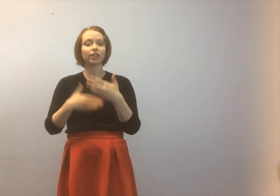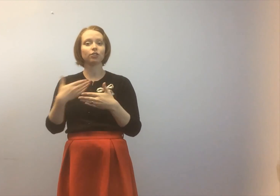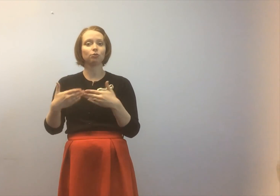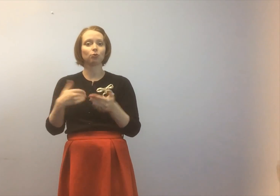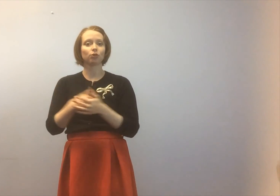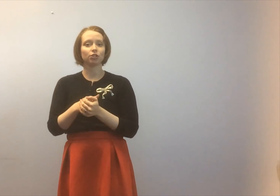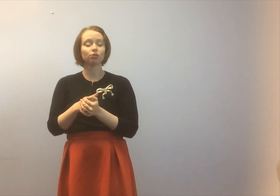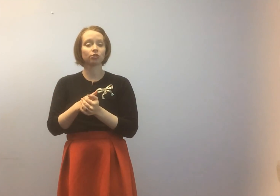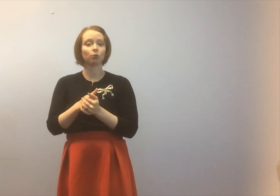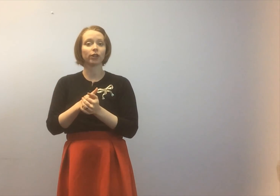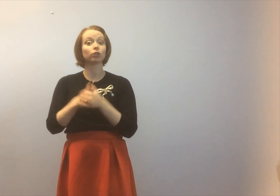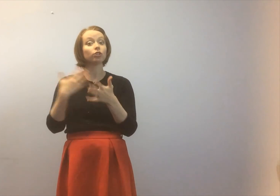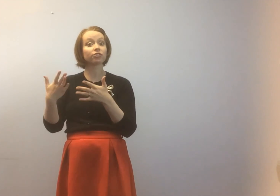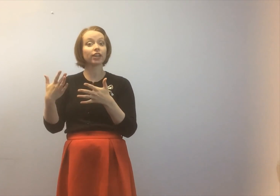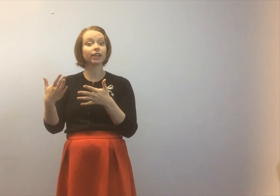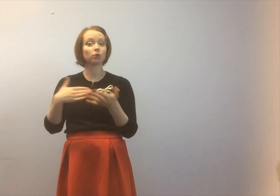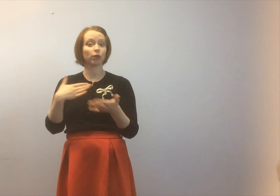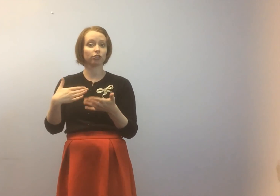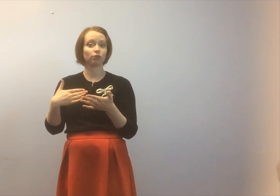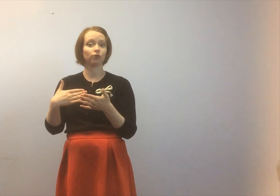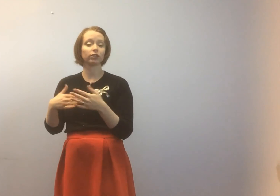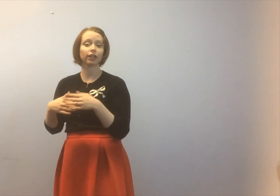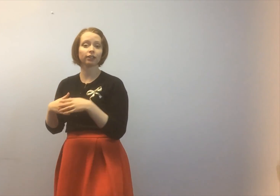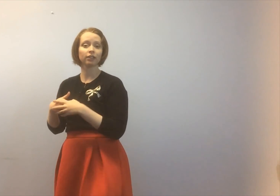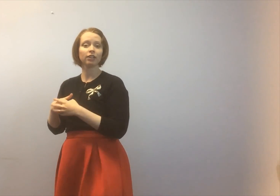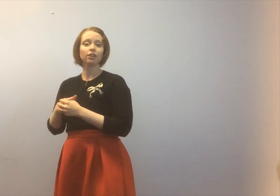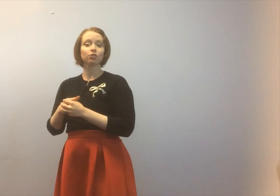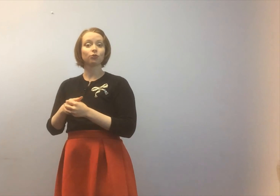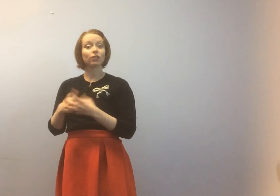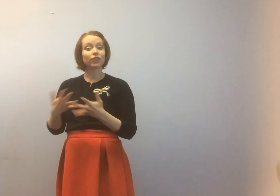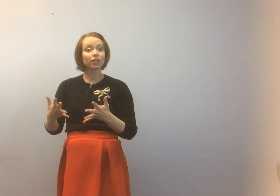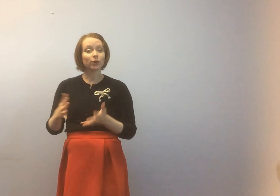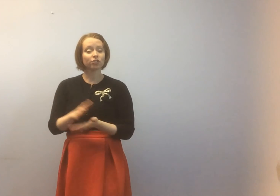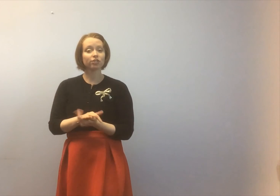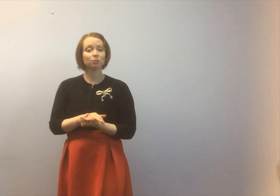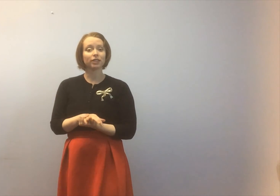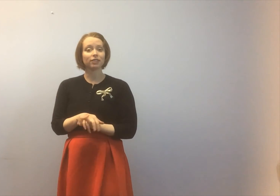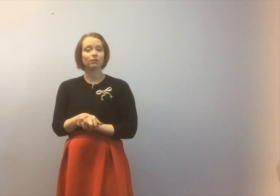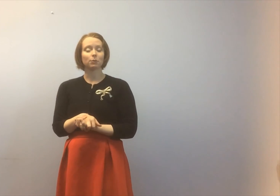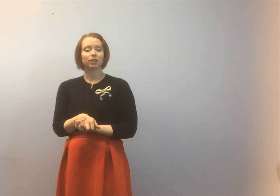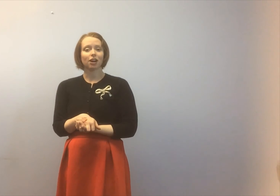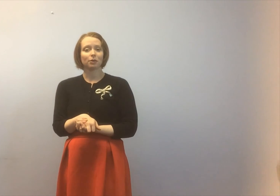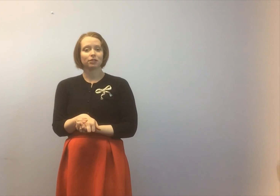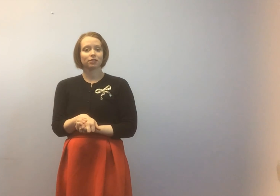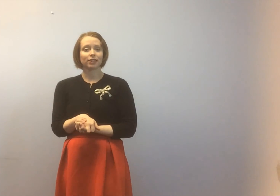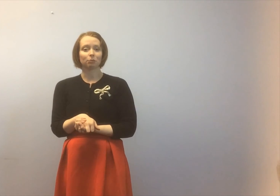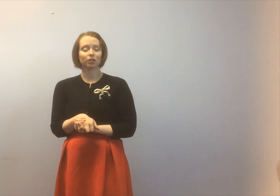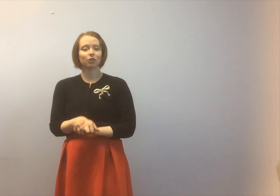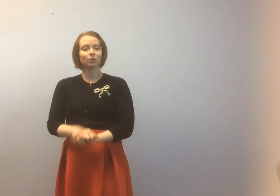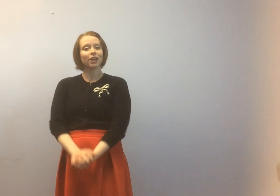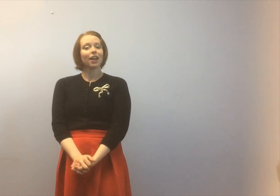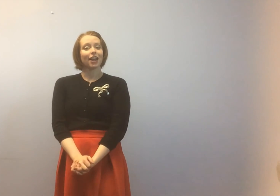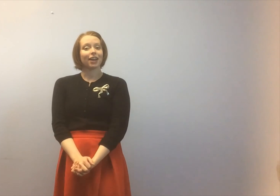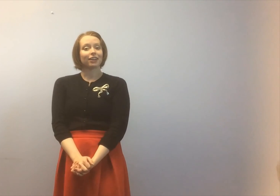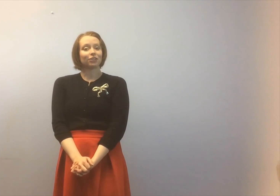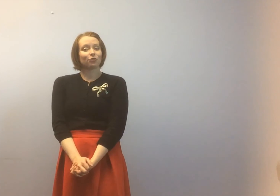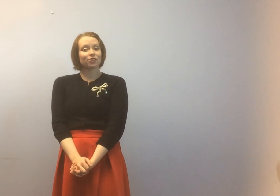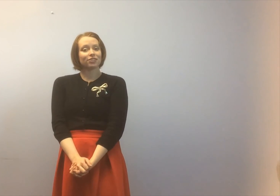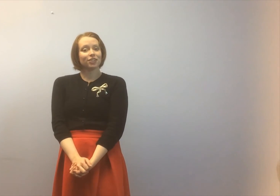get you more used to what it looks like and what it should feel like so if you have any questions please leave them in the comments down below and I look forward to seeing